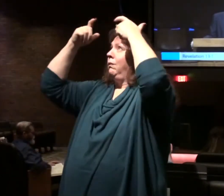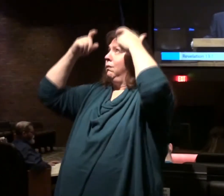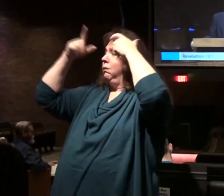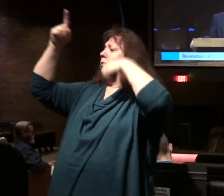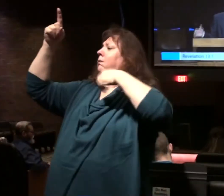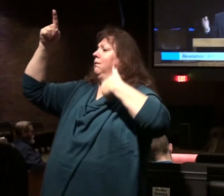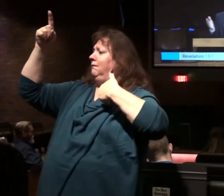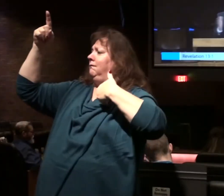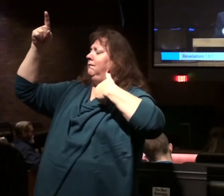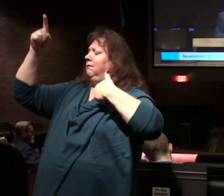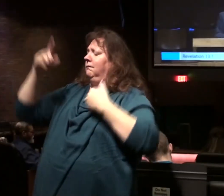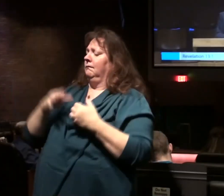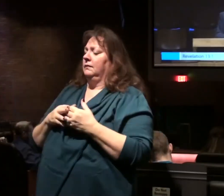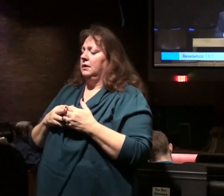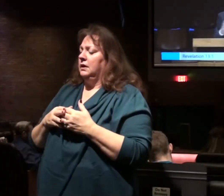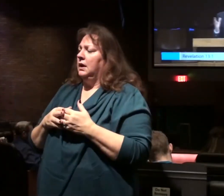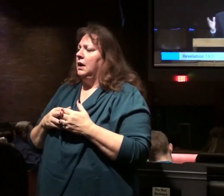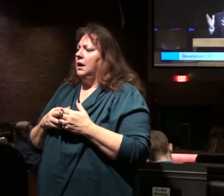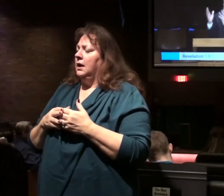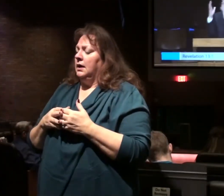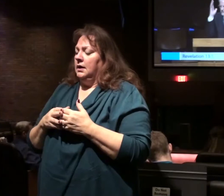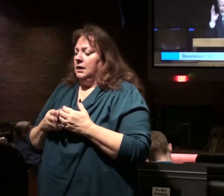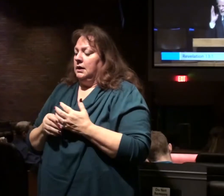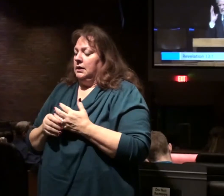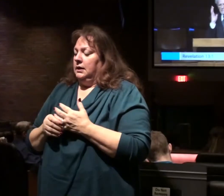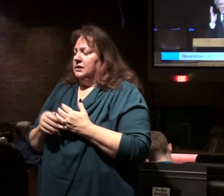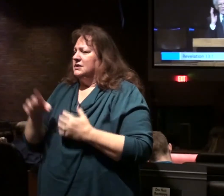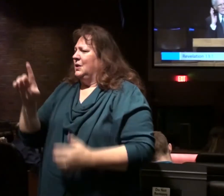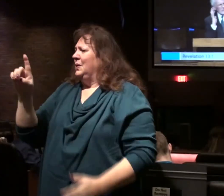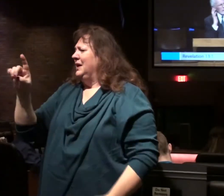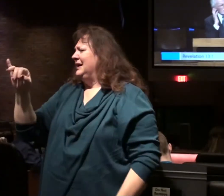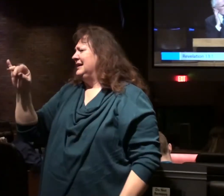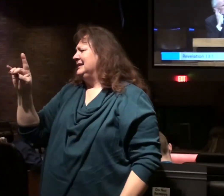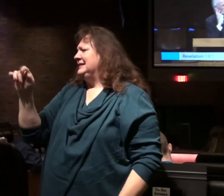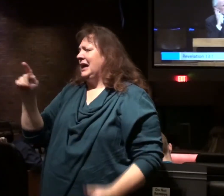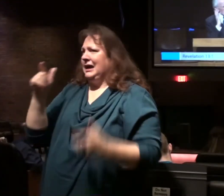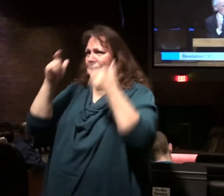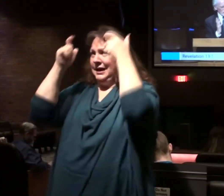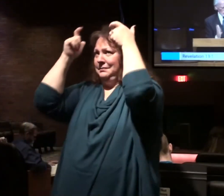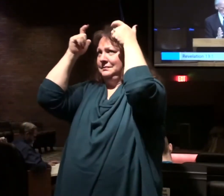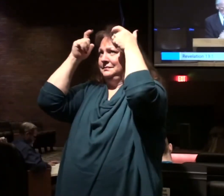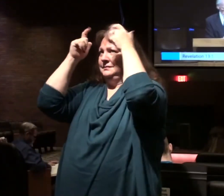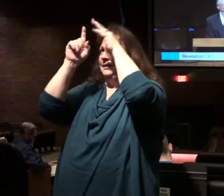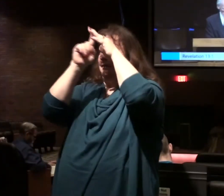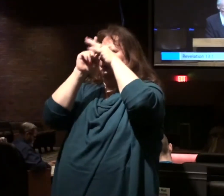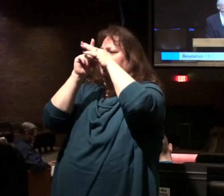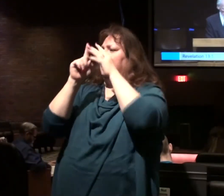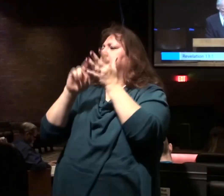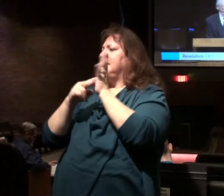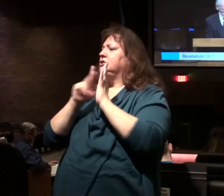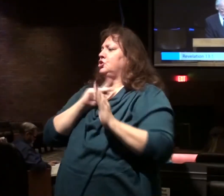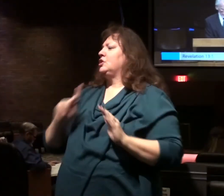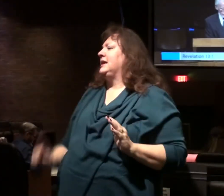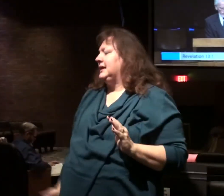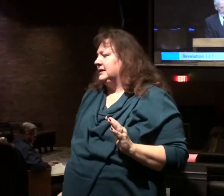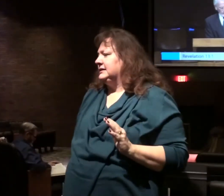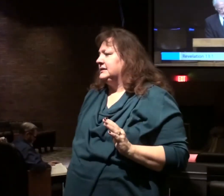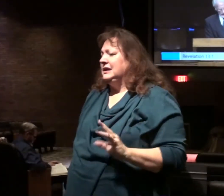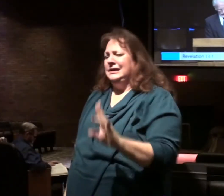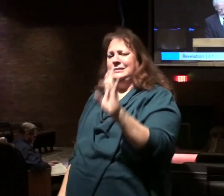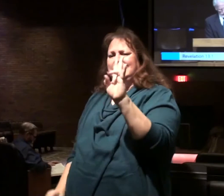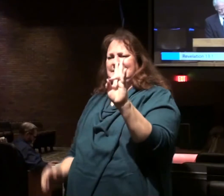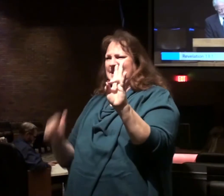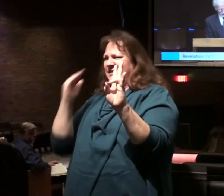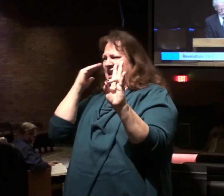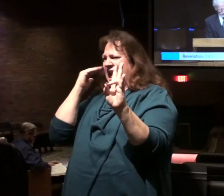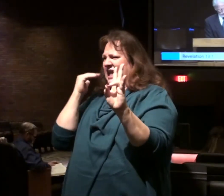So, but the diadem was on their head. The picture is these are rulers. You have seven